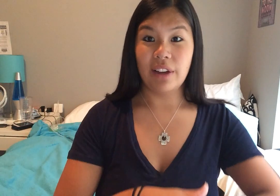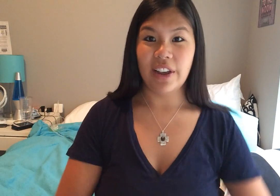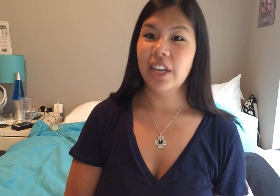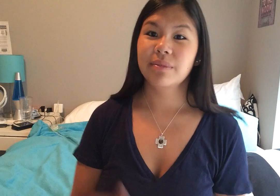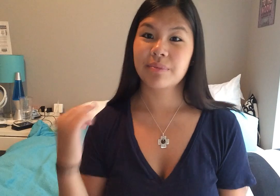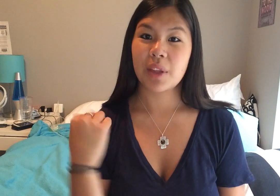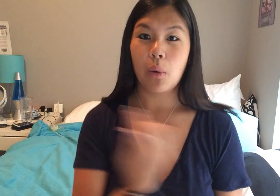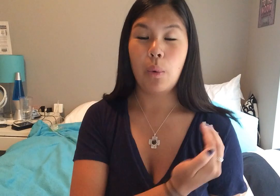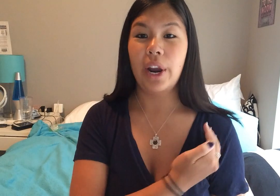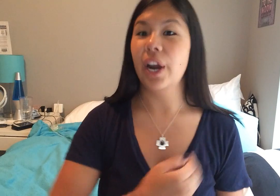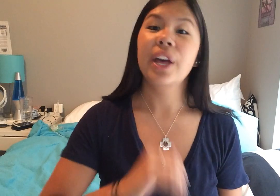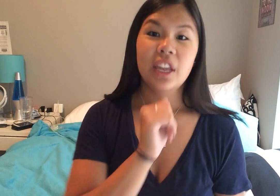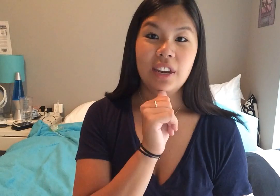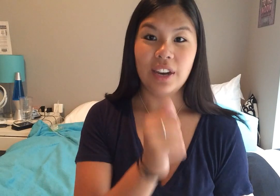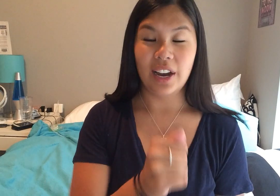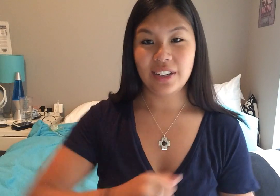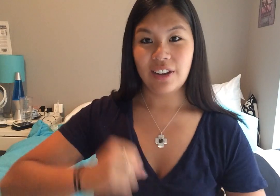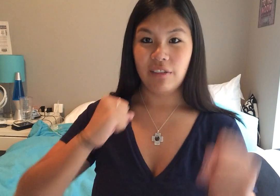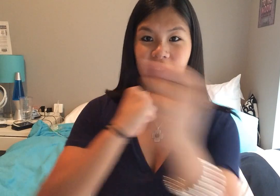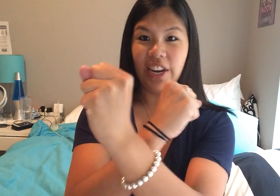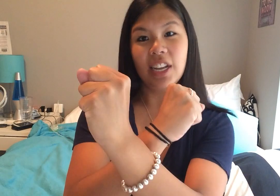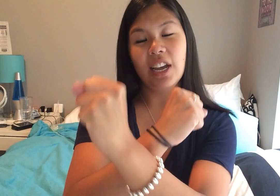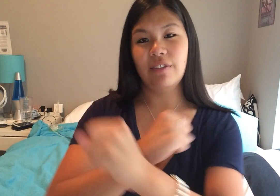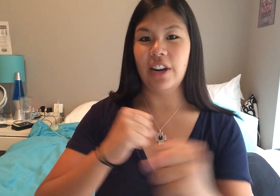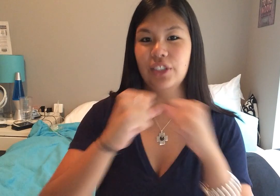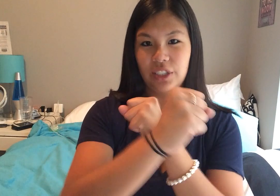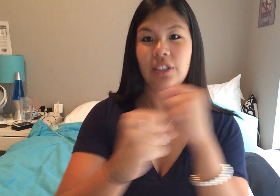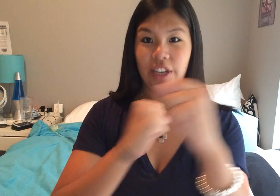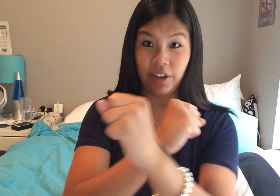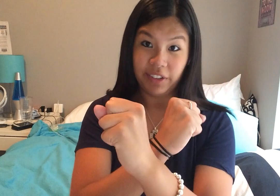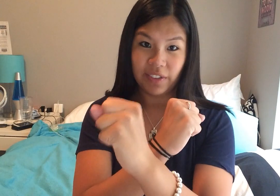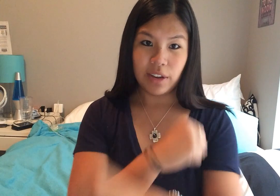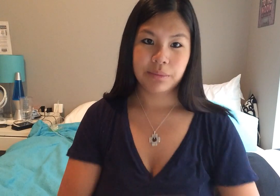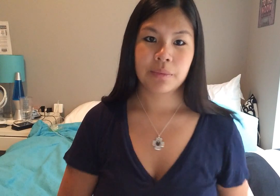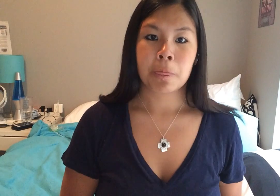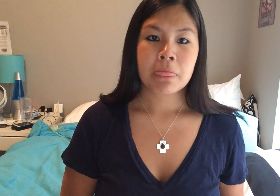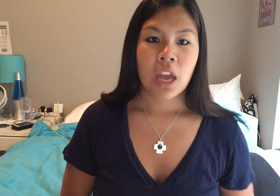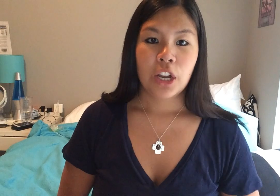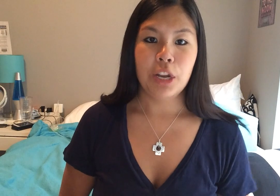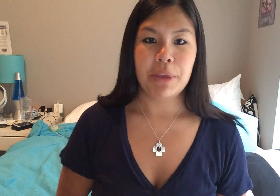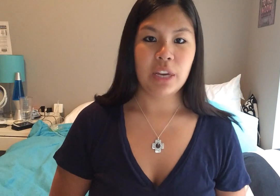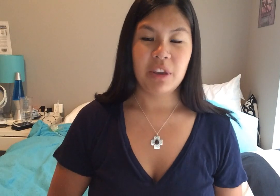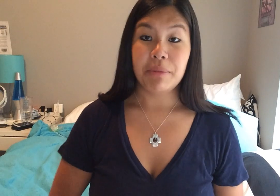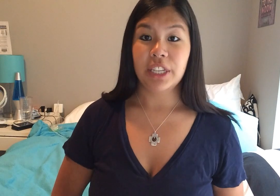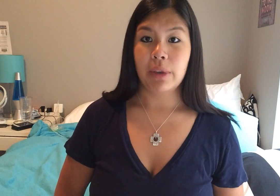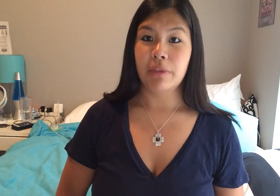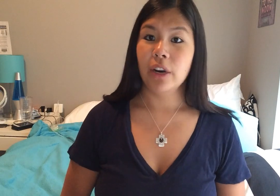not fighting, we're not fighting, and fighting just looks like you're in a fistfight. Could it be that we have been this way before?